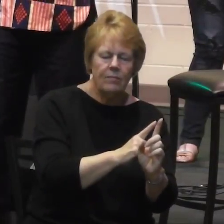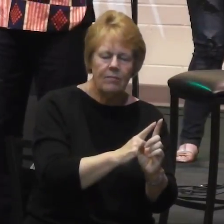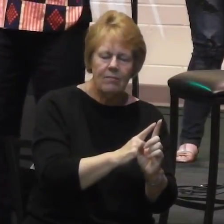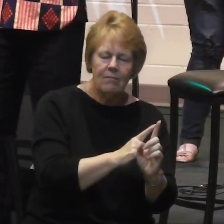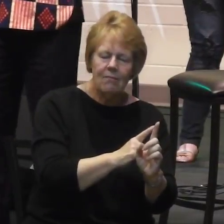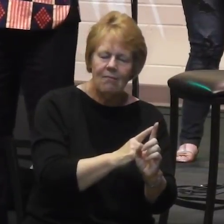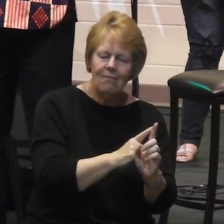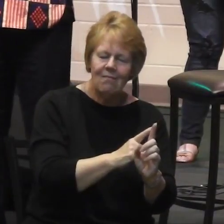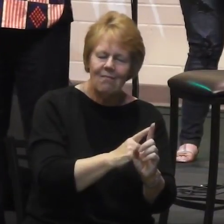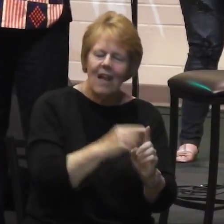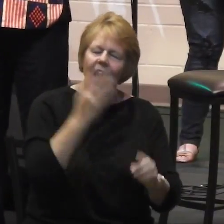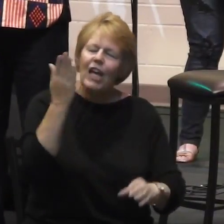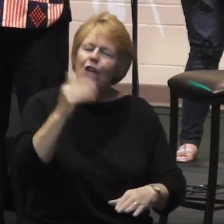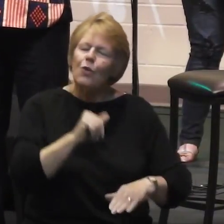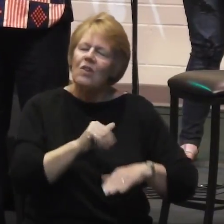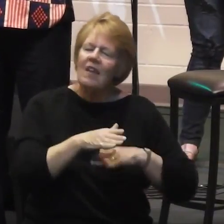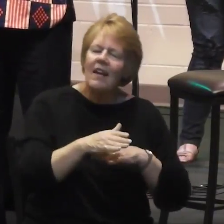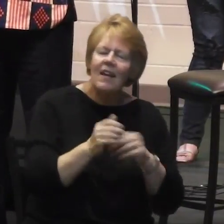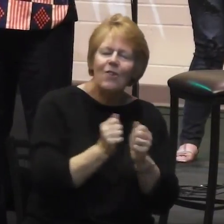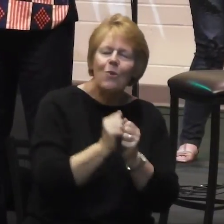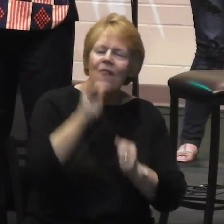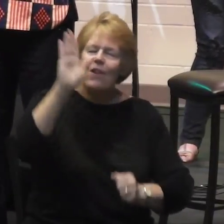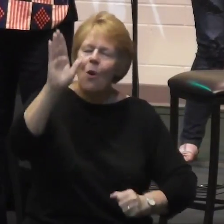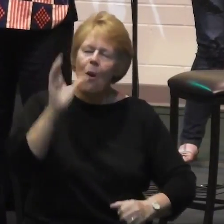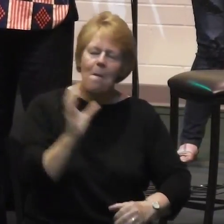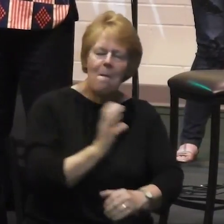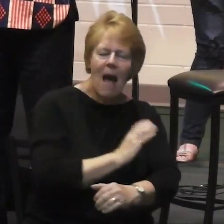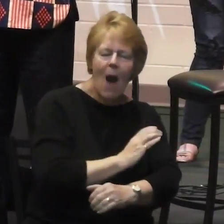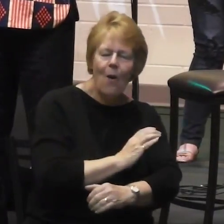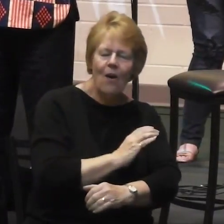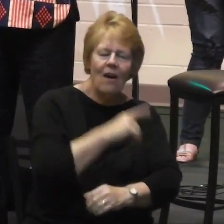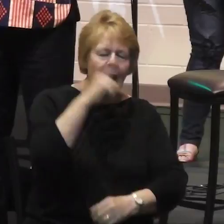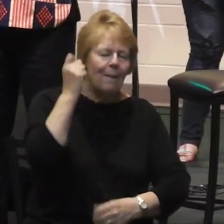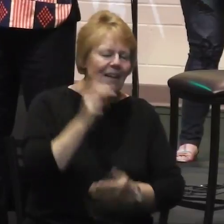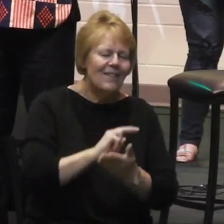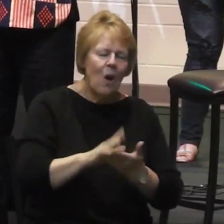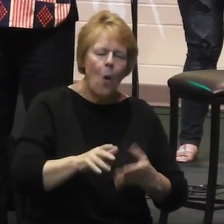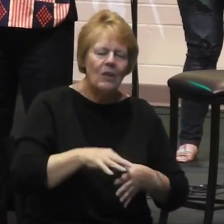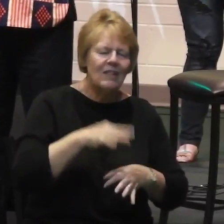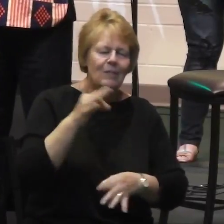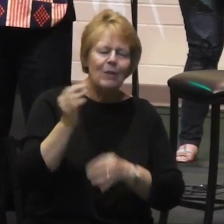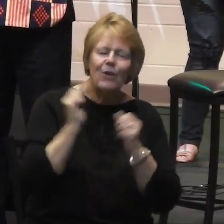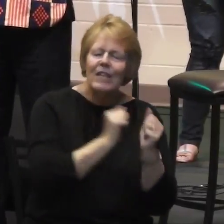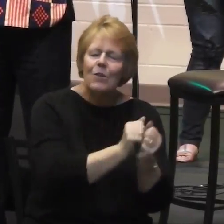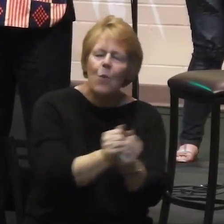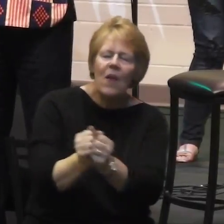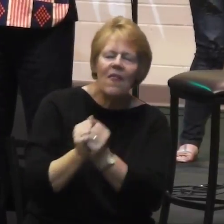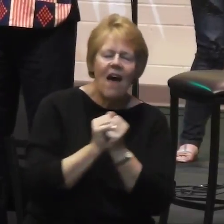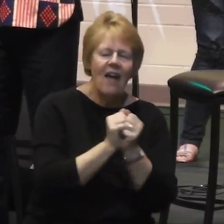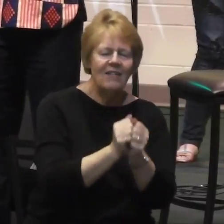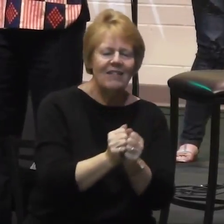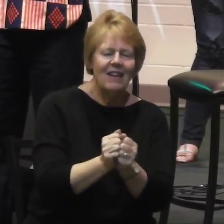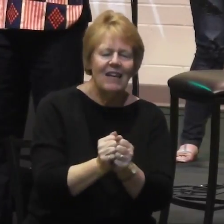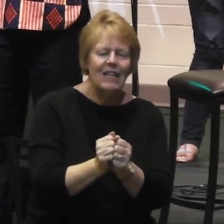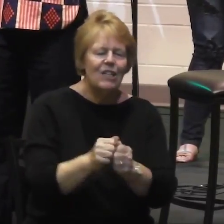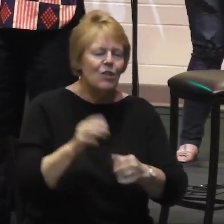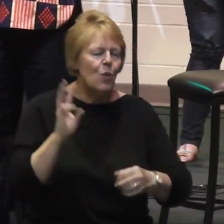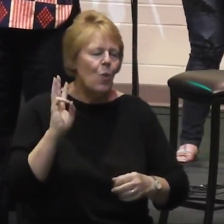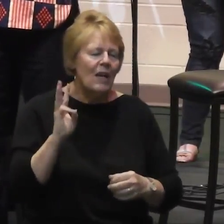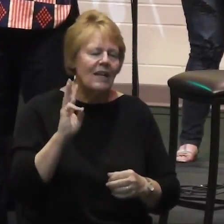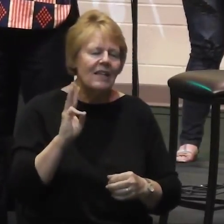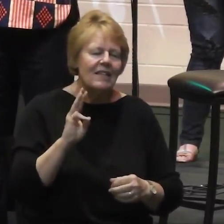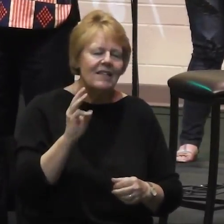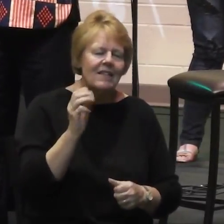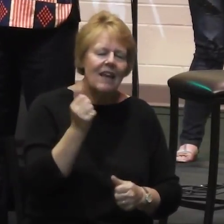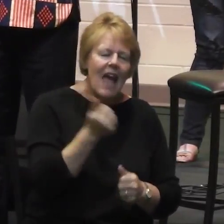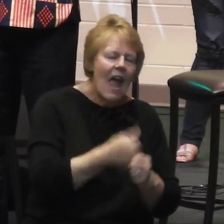you send us with your power because the Holy Spirit is upon us to be witnesses in all the places that you have sent